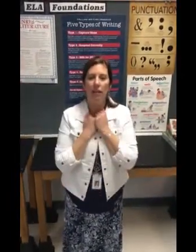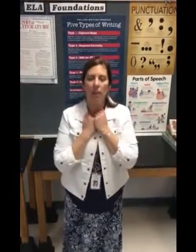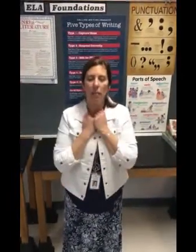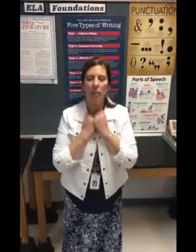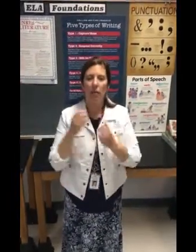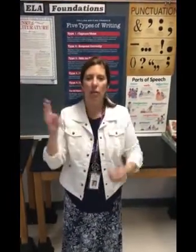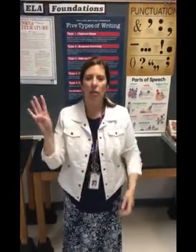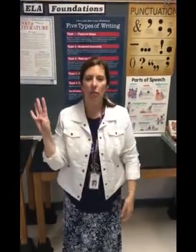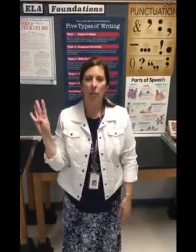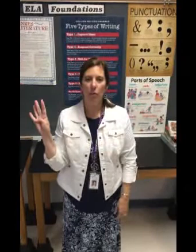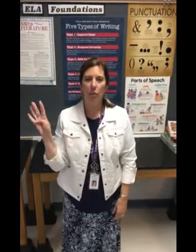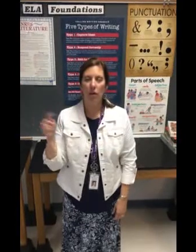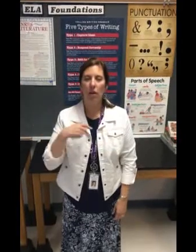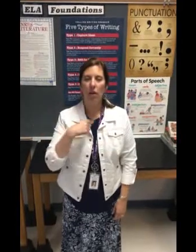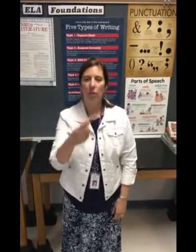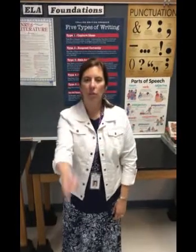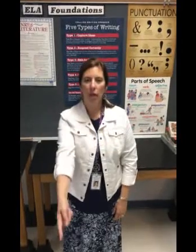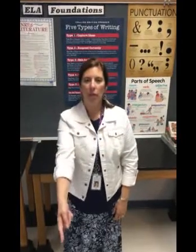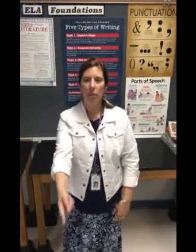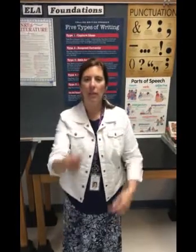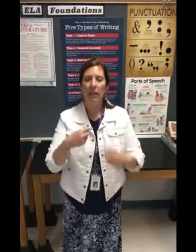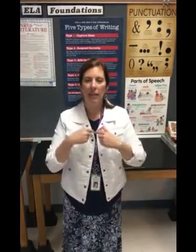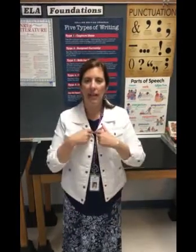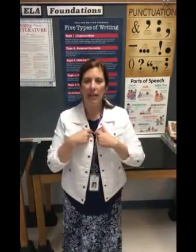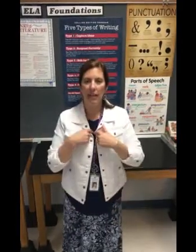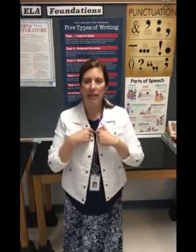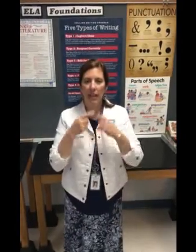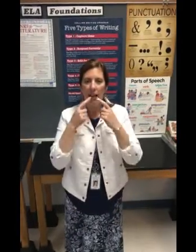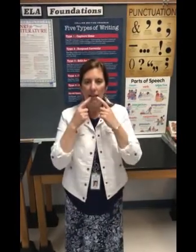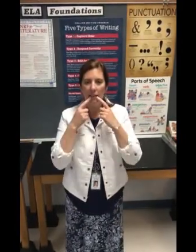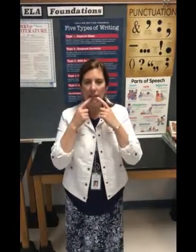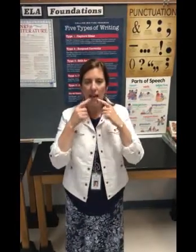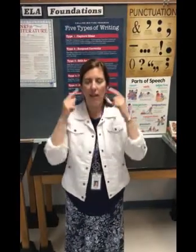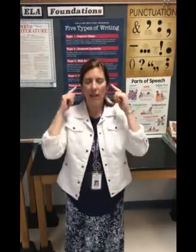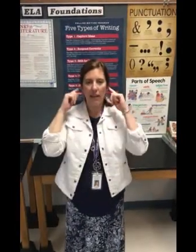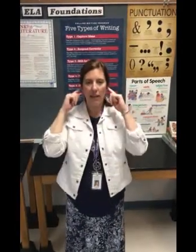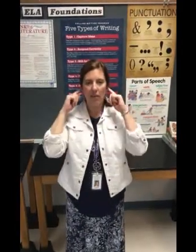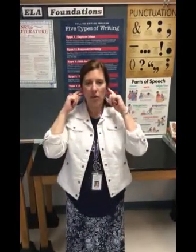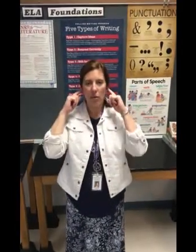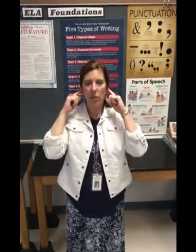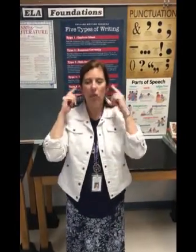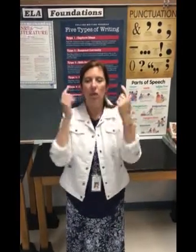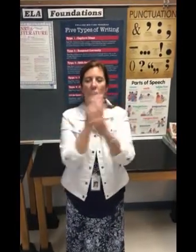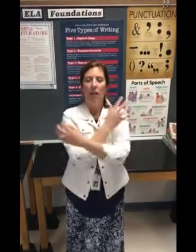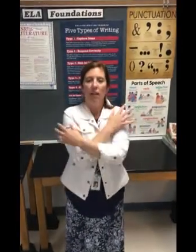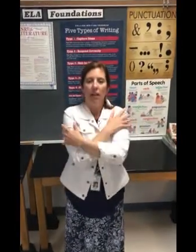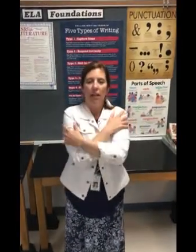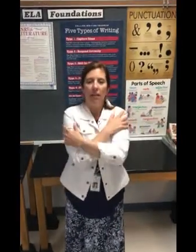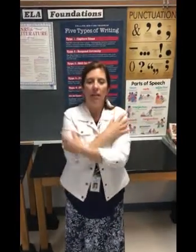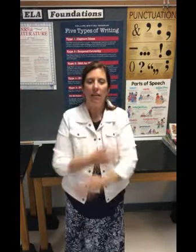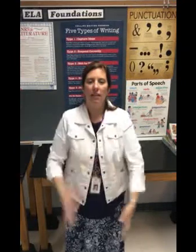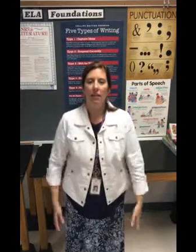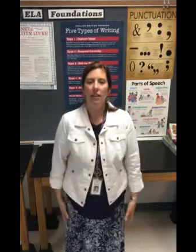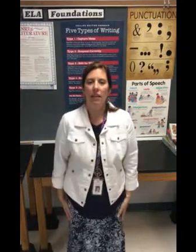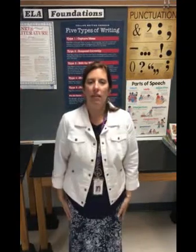Except. For. From. In. Inside. Into. Like. Near.